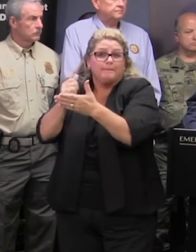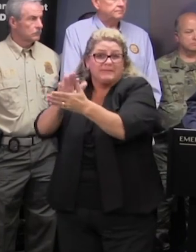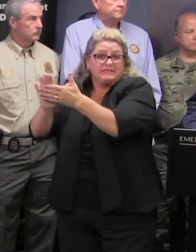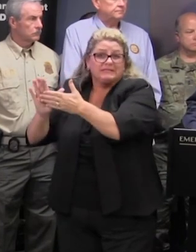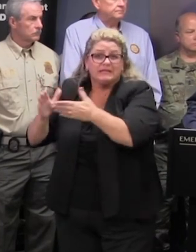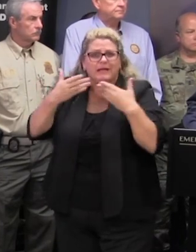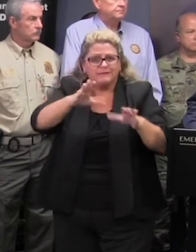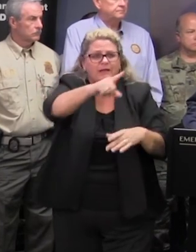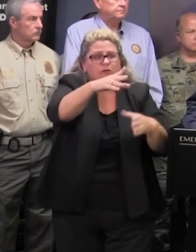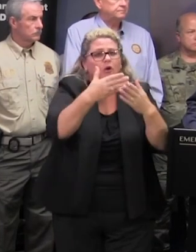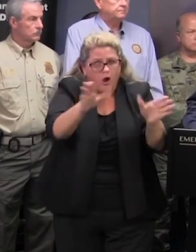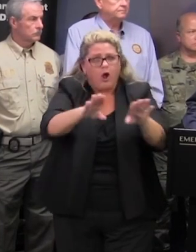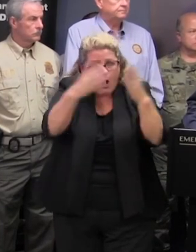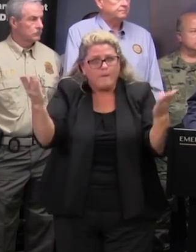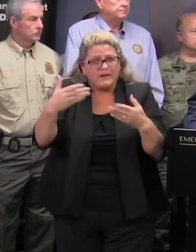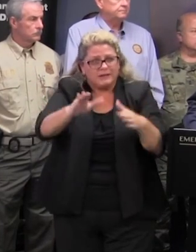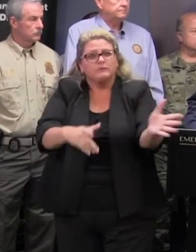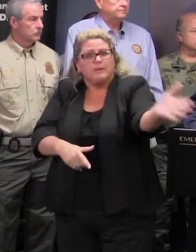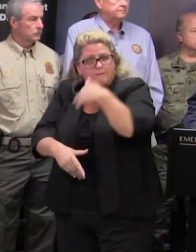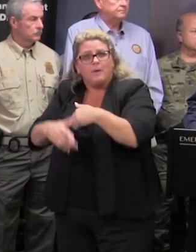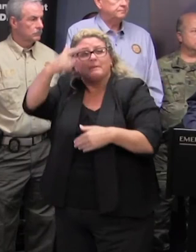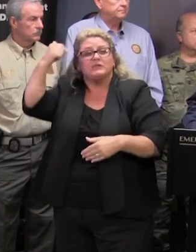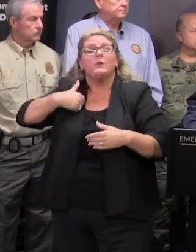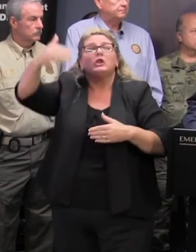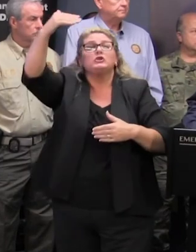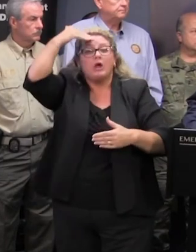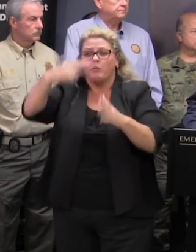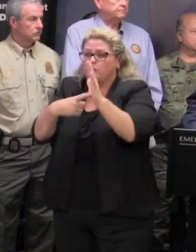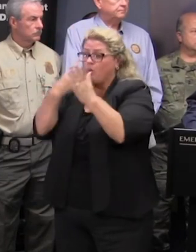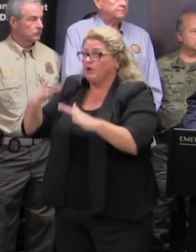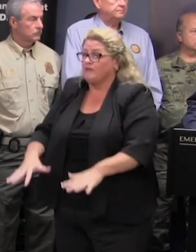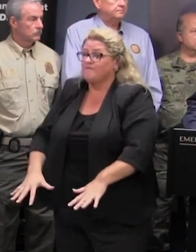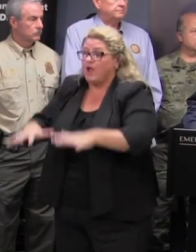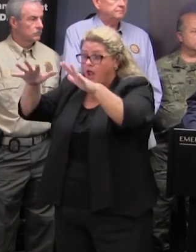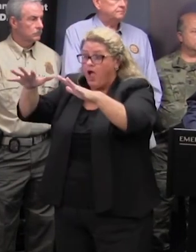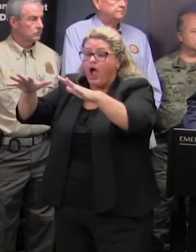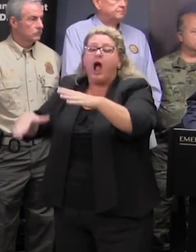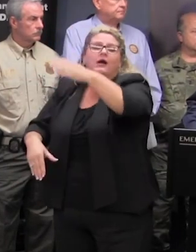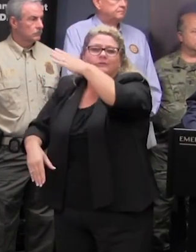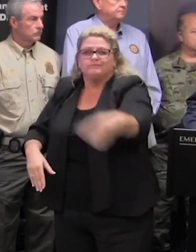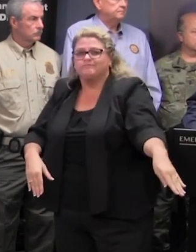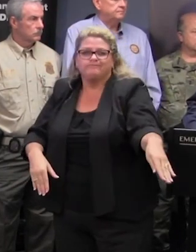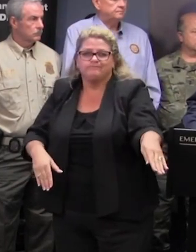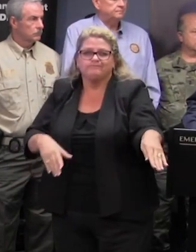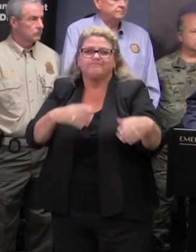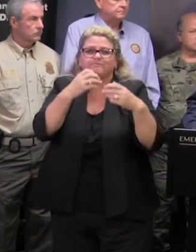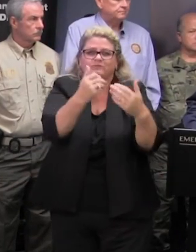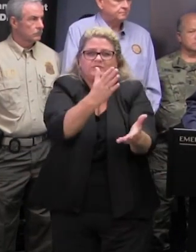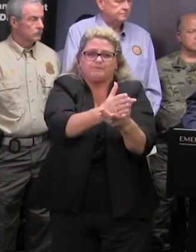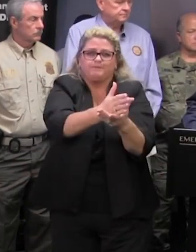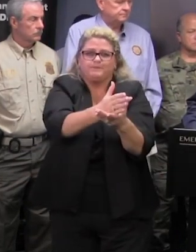the the fact that this the road may be cut off by the flood so that's why we're working so hard to keep that road open that is